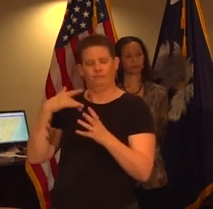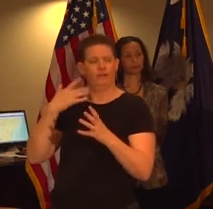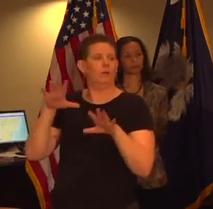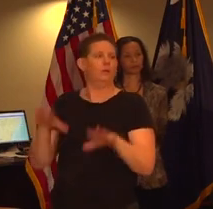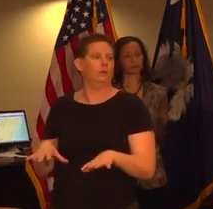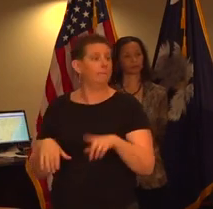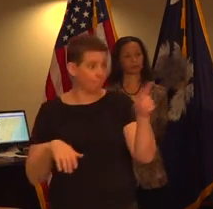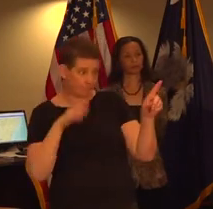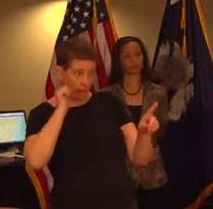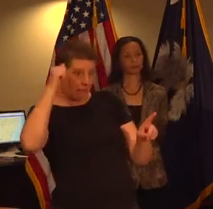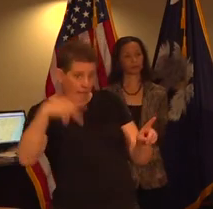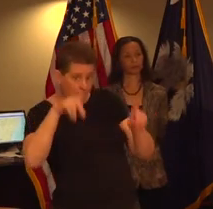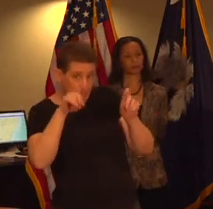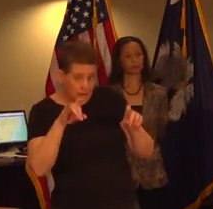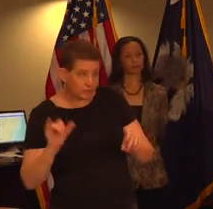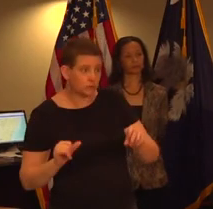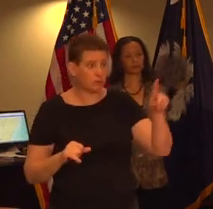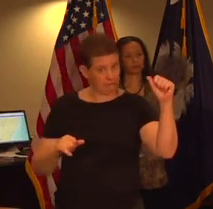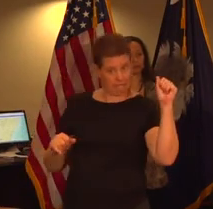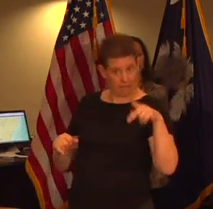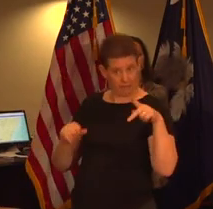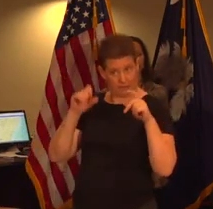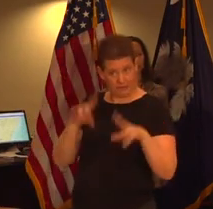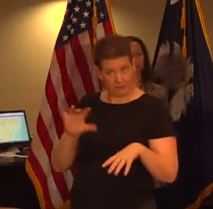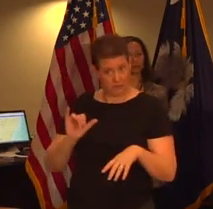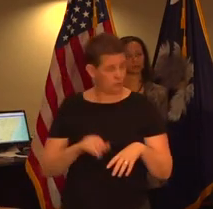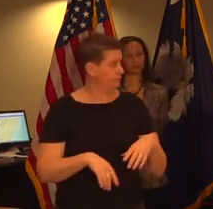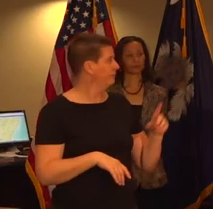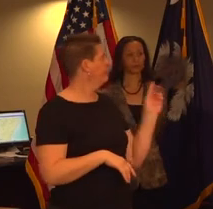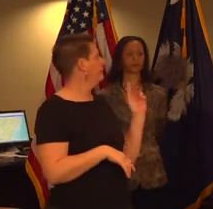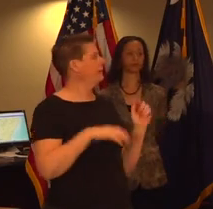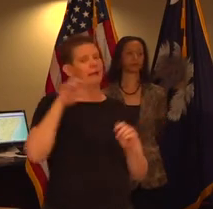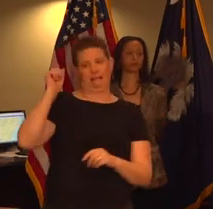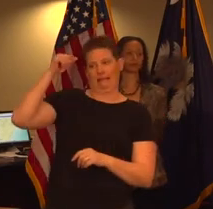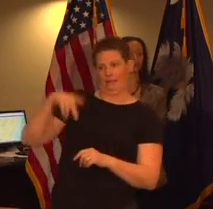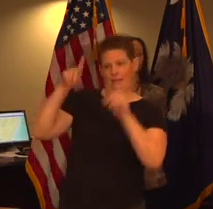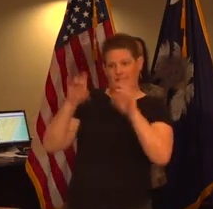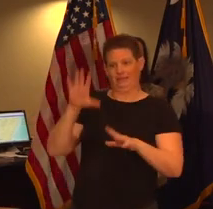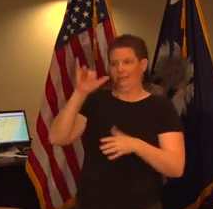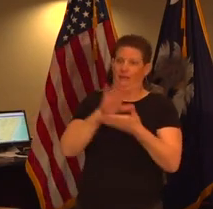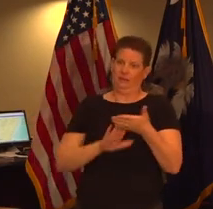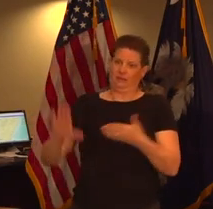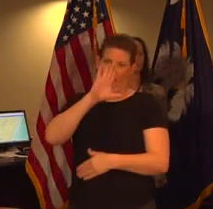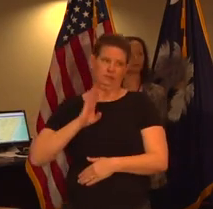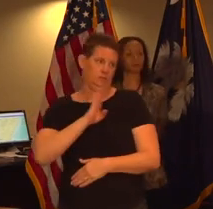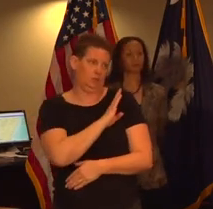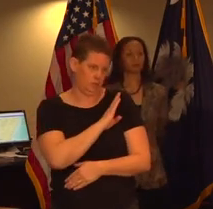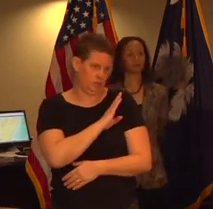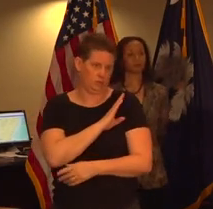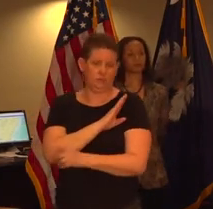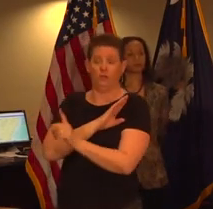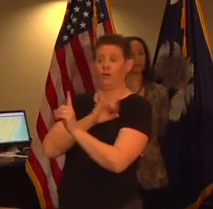so testing as well pardon would that be ap testing as well the ap testing is done by the college board and they